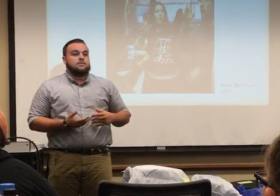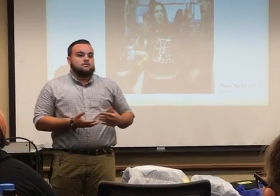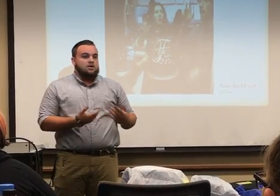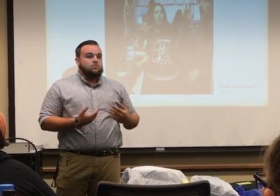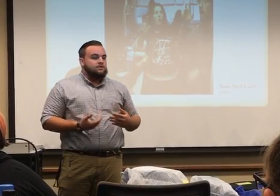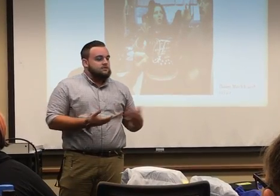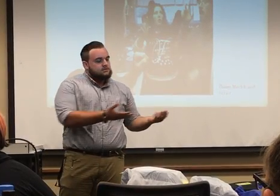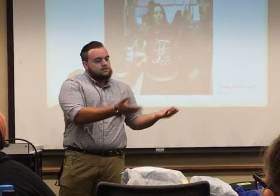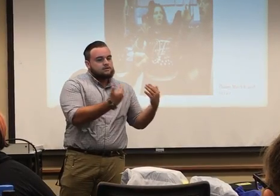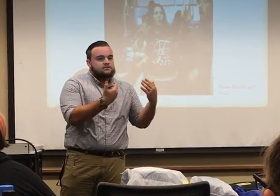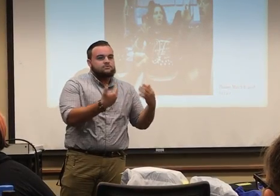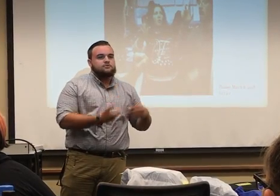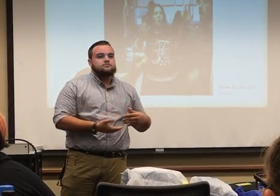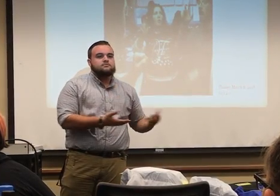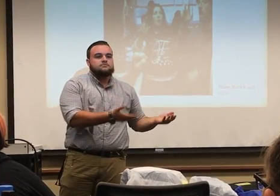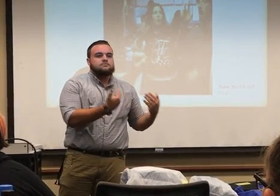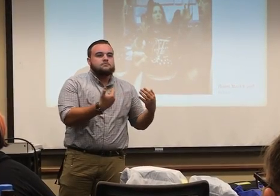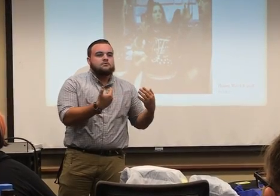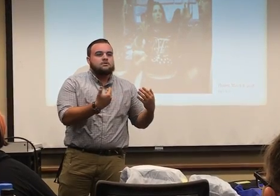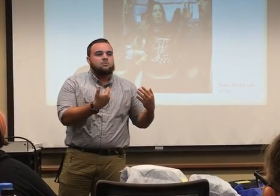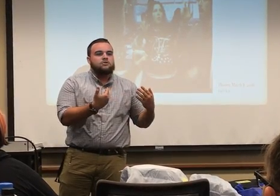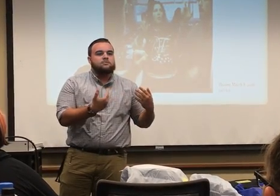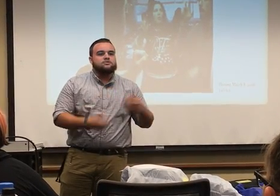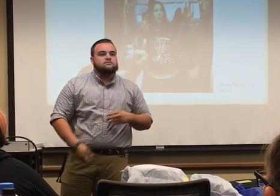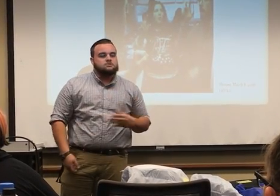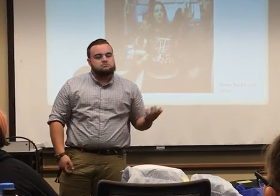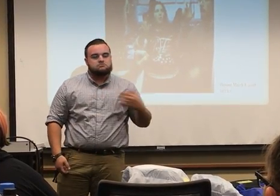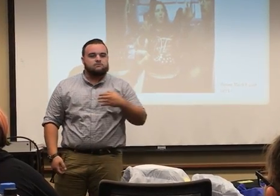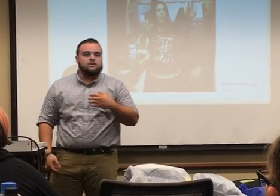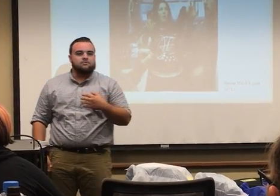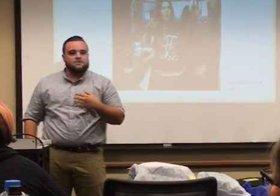come with, it's just like a simple come with motion. Follow me.